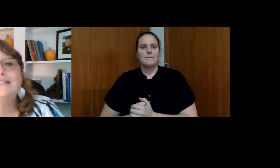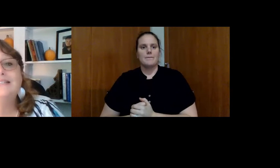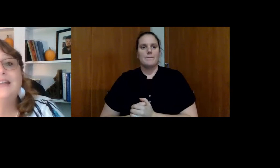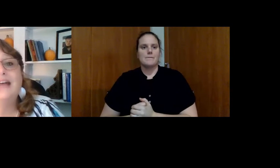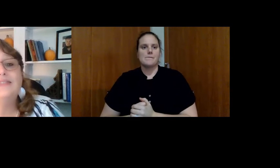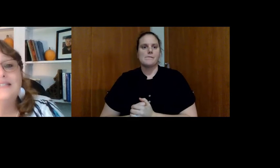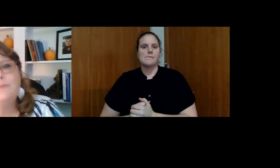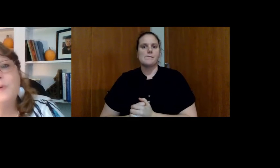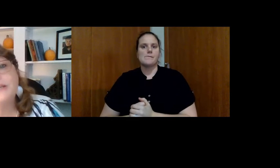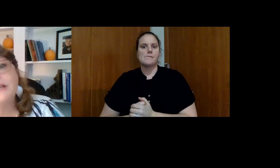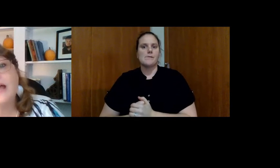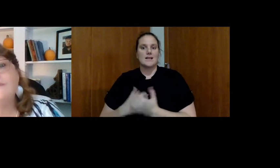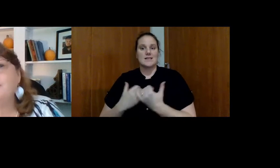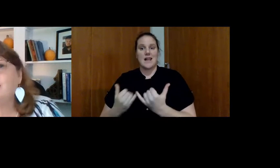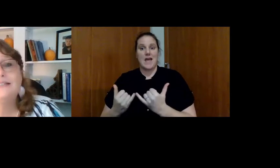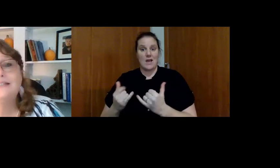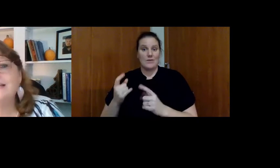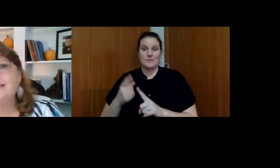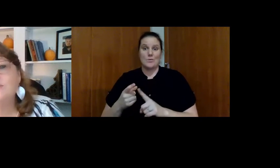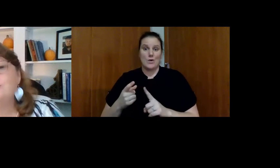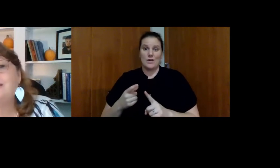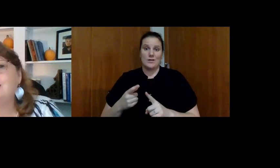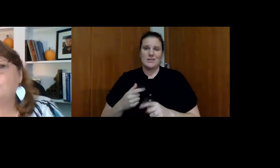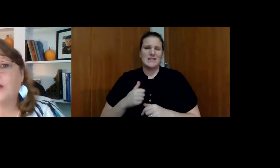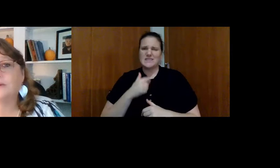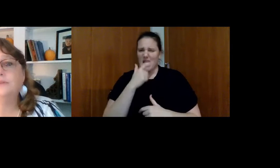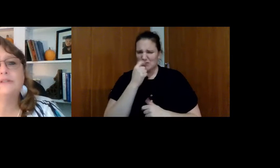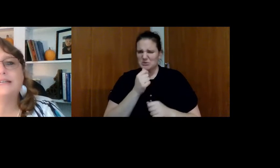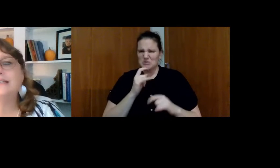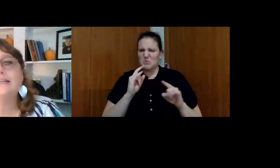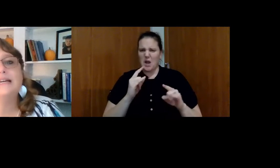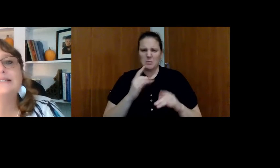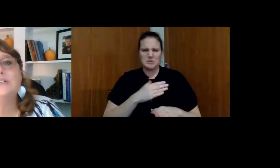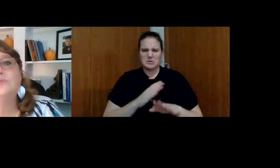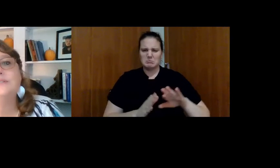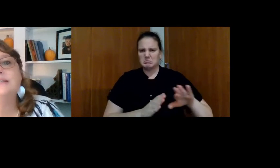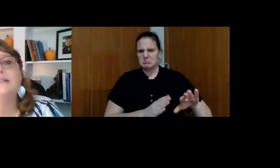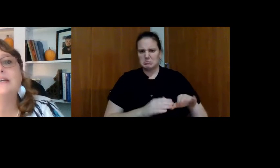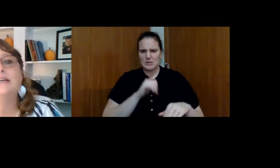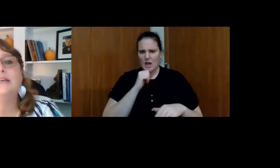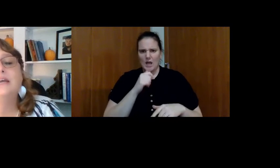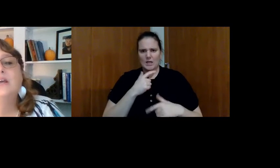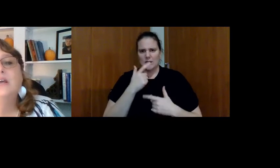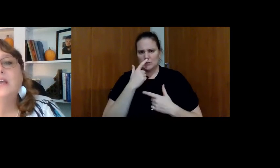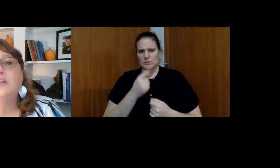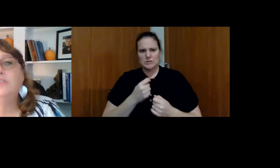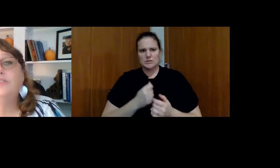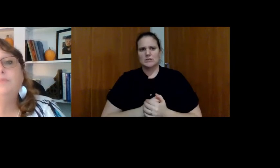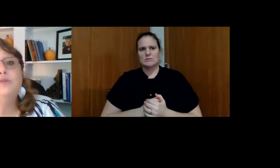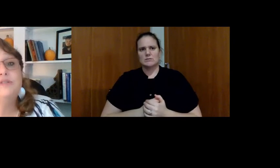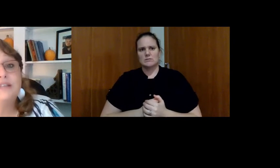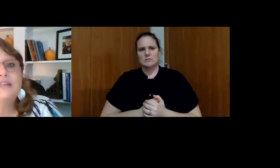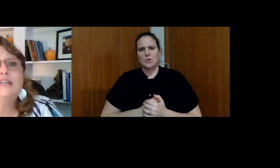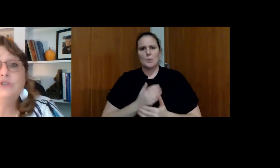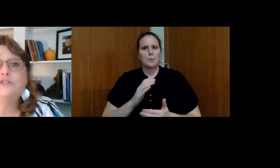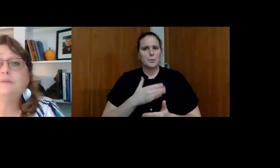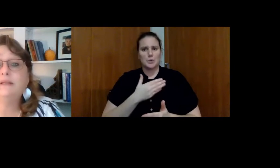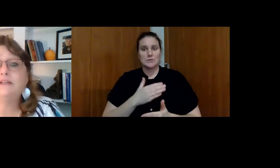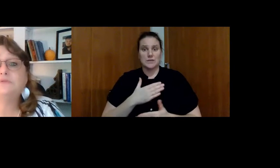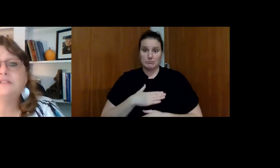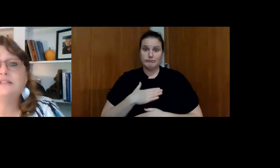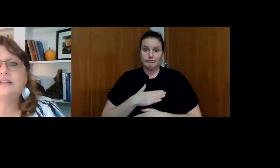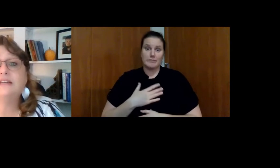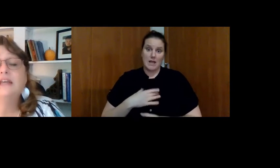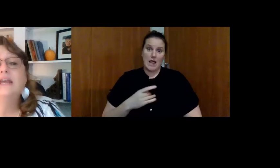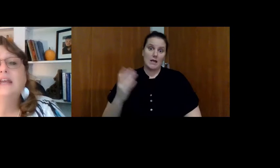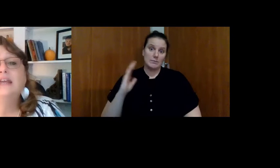And at this point in life, he's not as interested in rock music. He's not as interested in the music that he used to